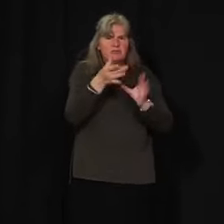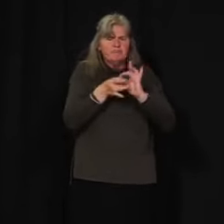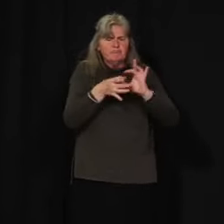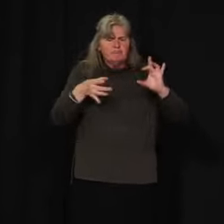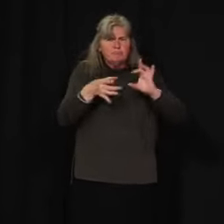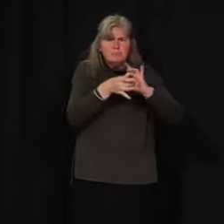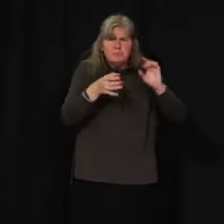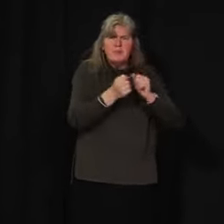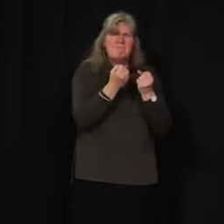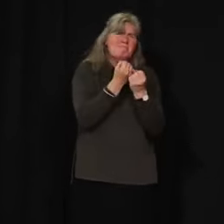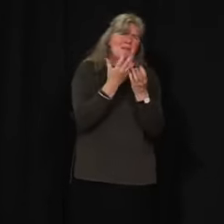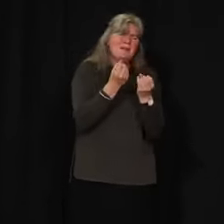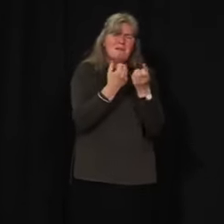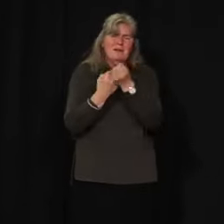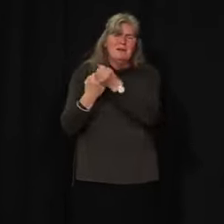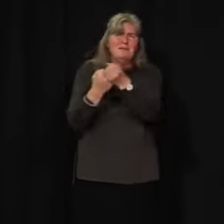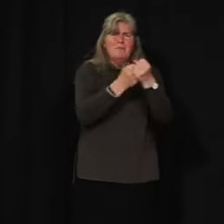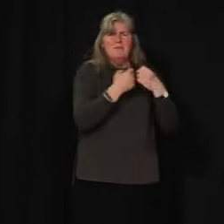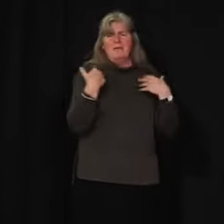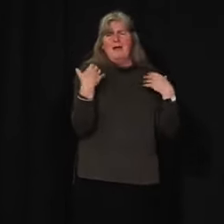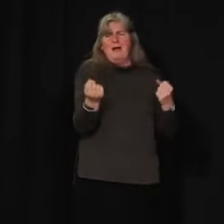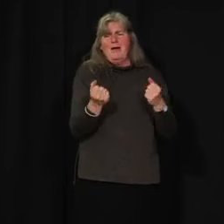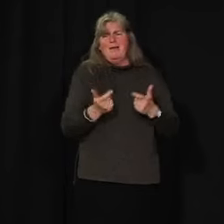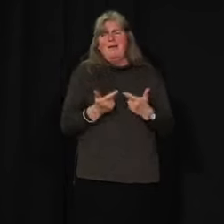societal supports for healthy living.